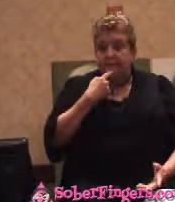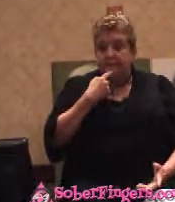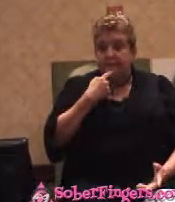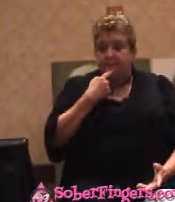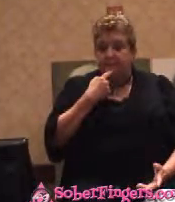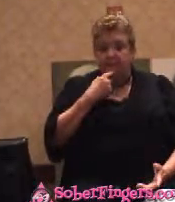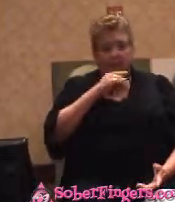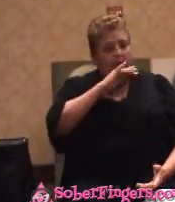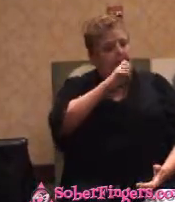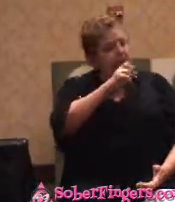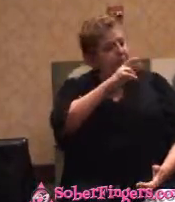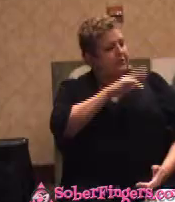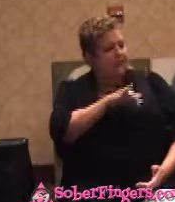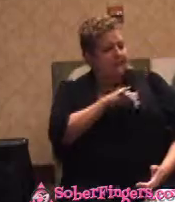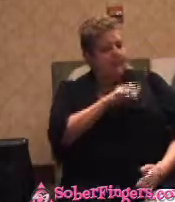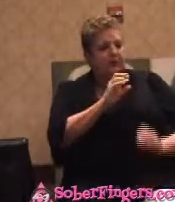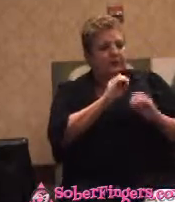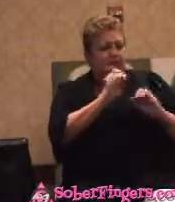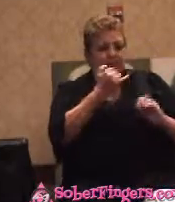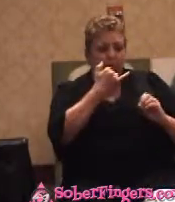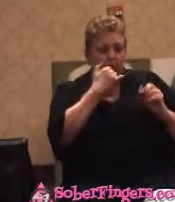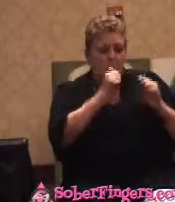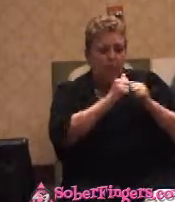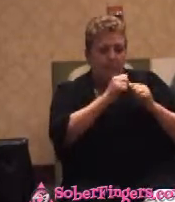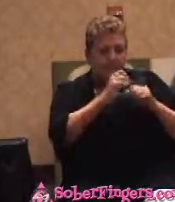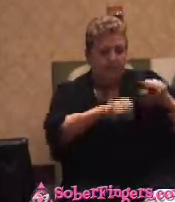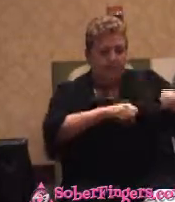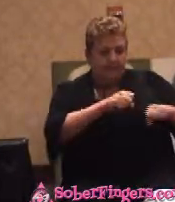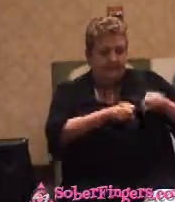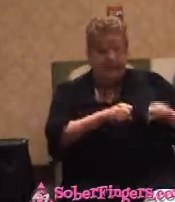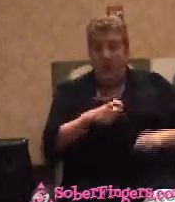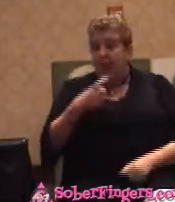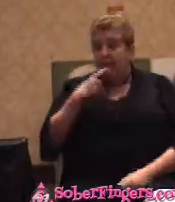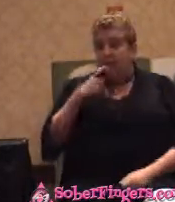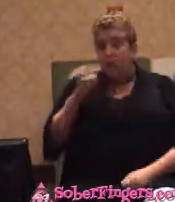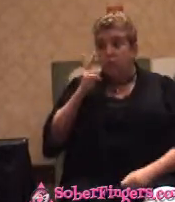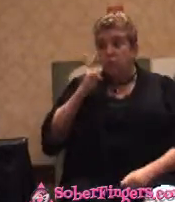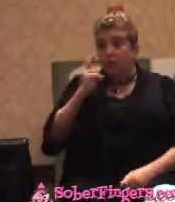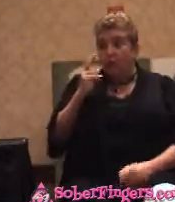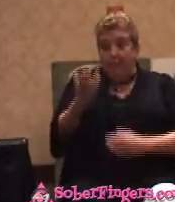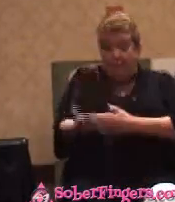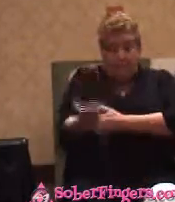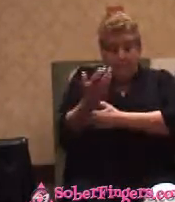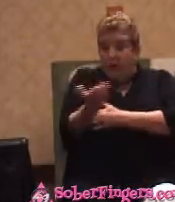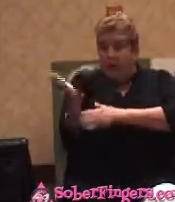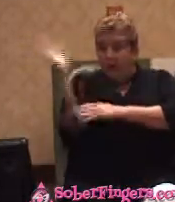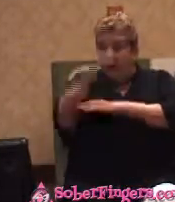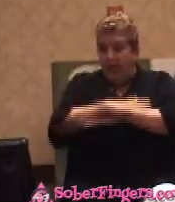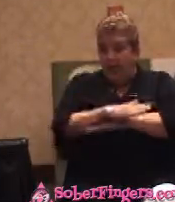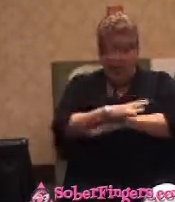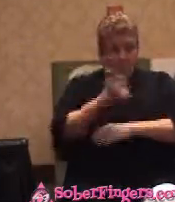Jerry, there's nothing wrong with the bicycle. I said, you've been watching it all morning or afternoon long. You see, I fall over all the time.